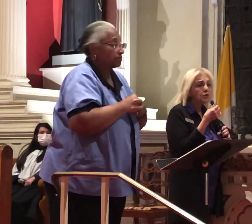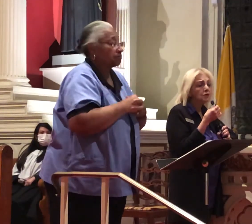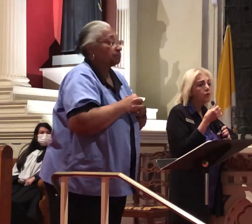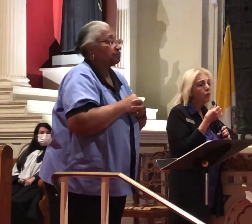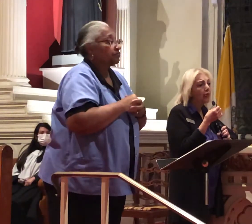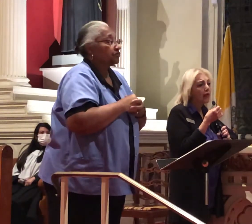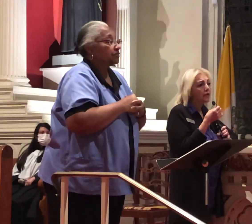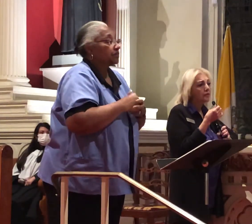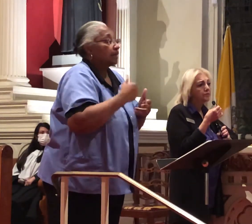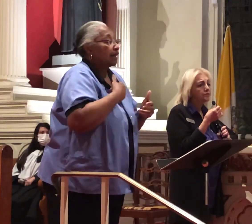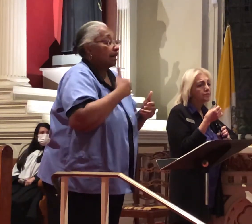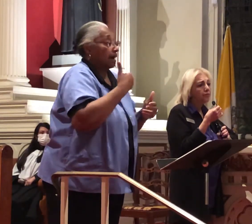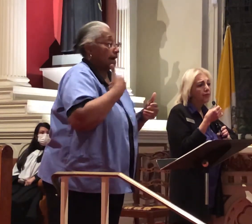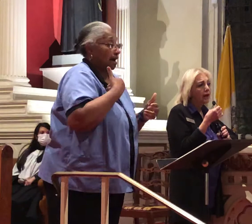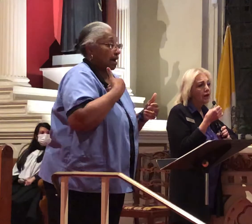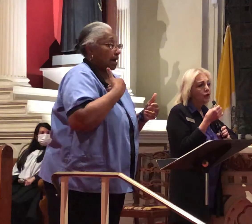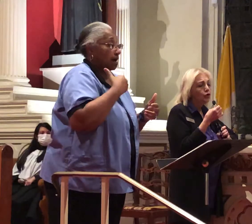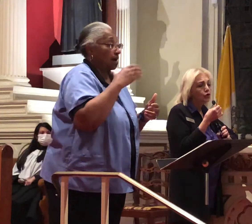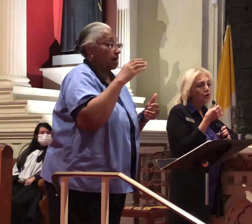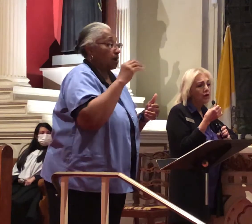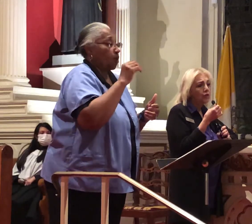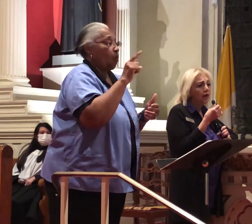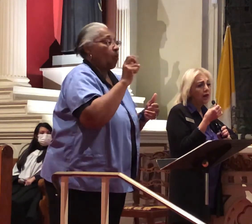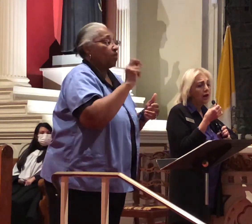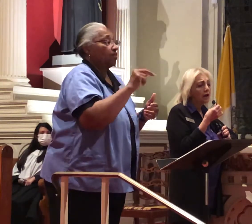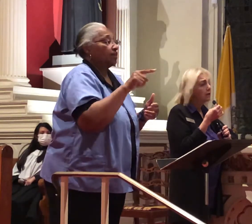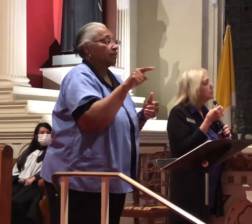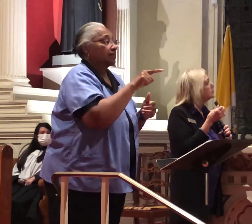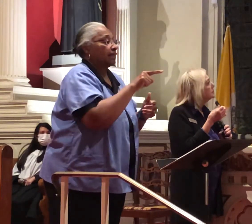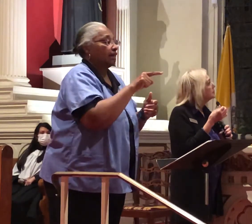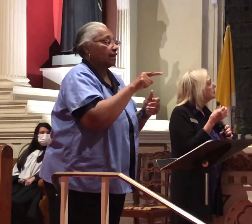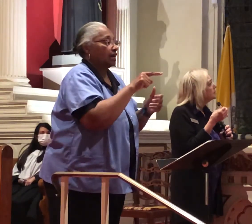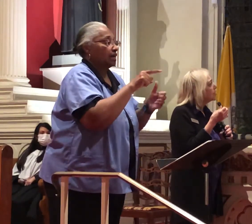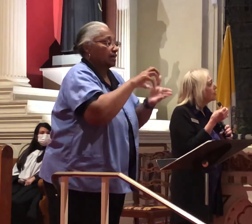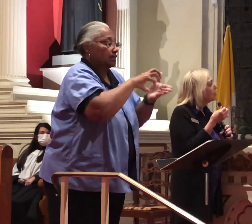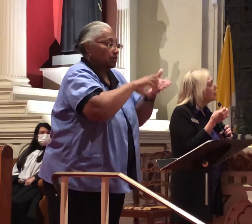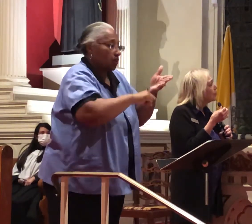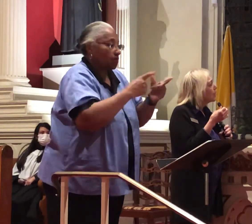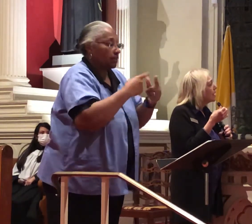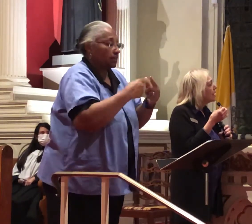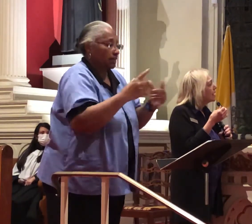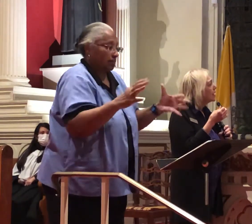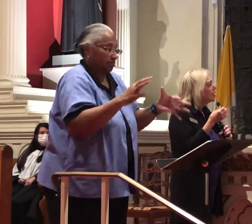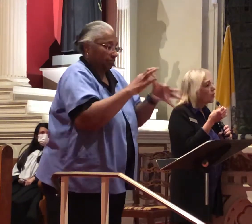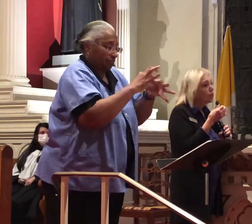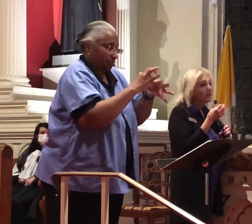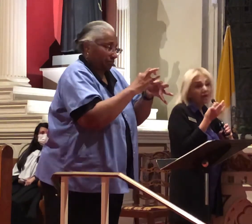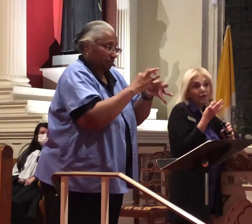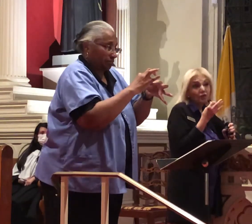I had a colon resection I had a colon resection